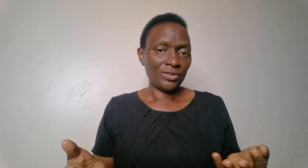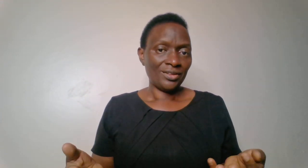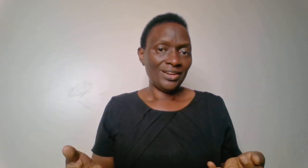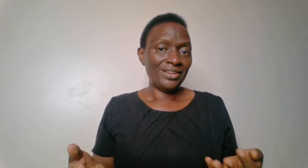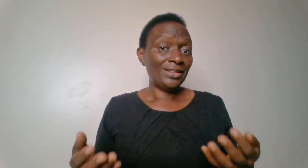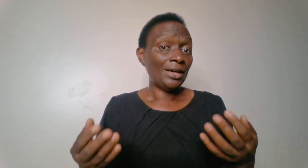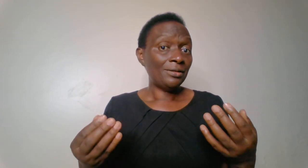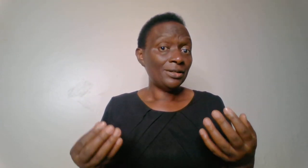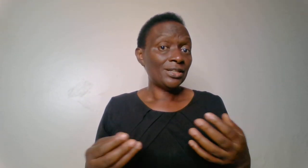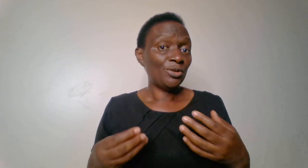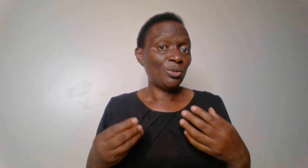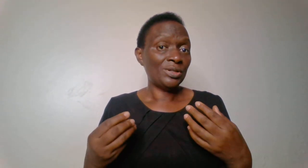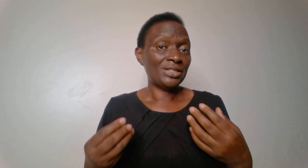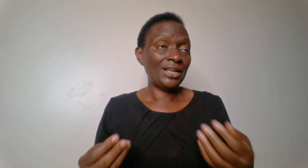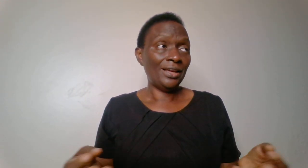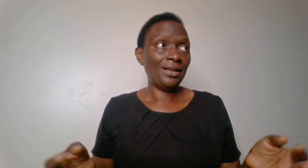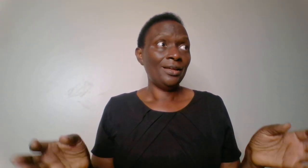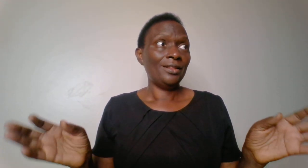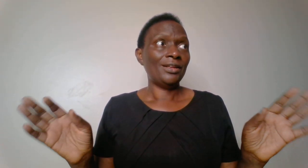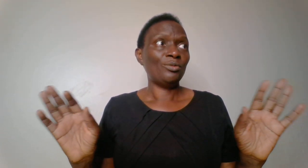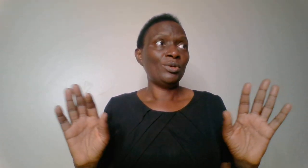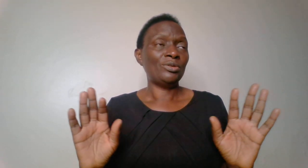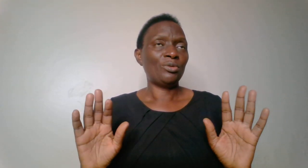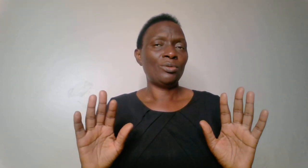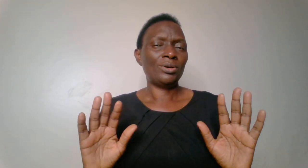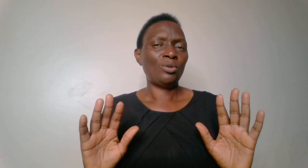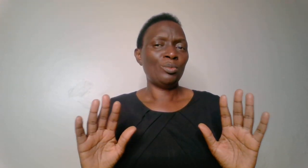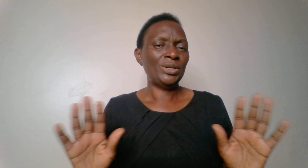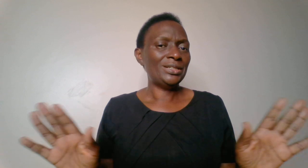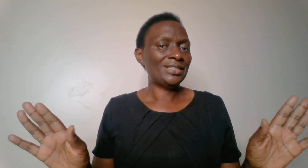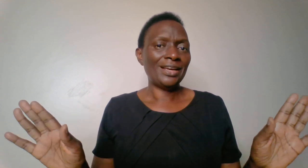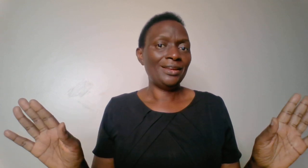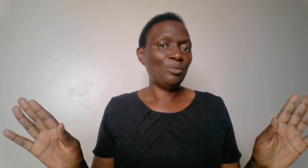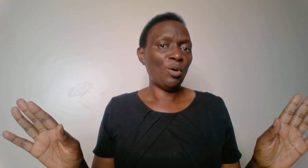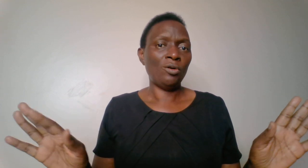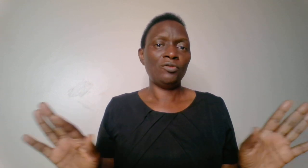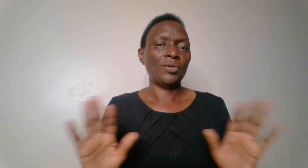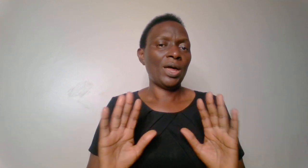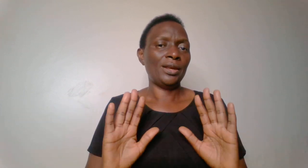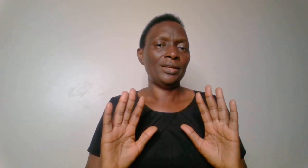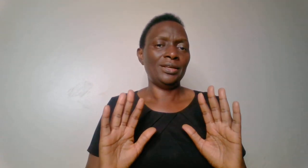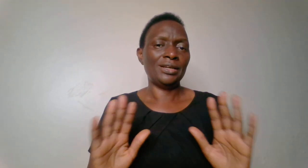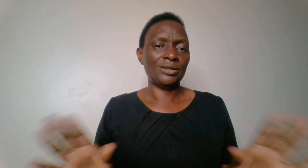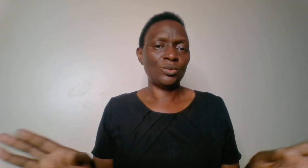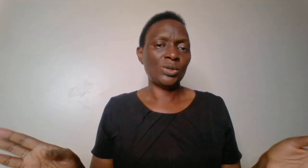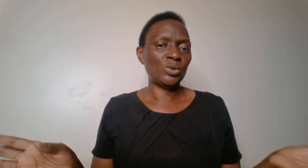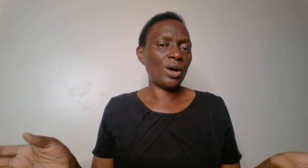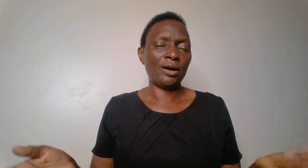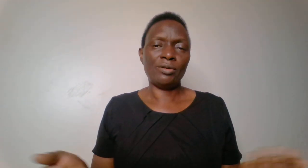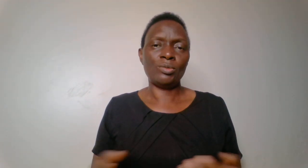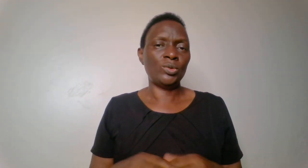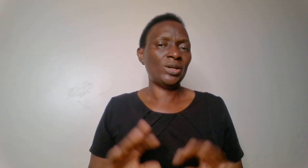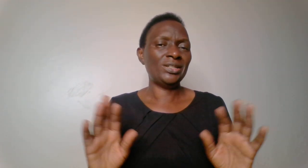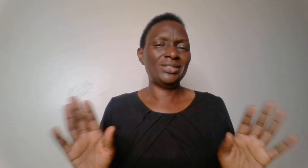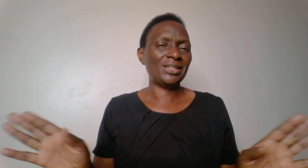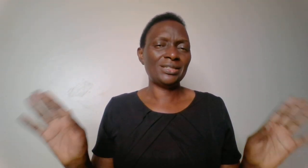And then there are things that you will say that will completely turn him off and he doesn't want to hang around you and he just